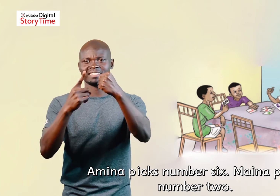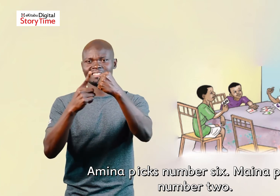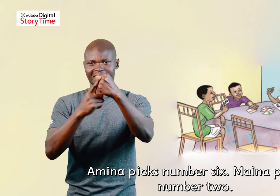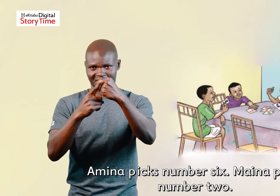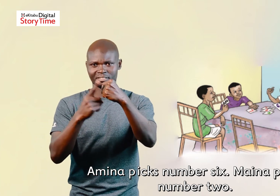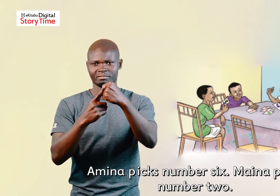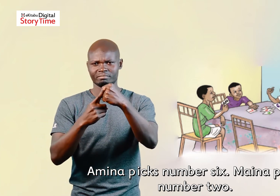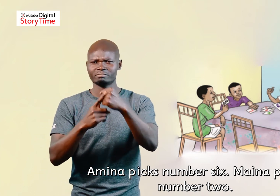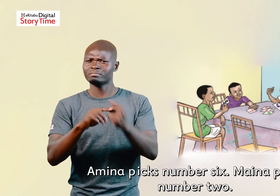We have